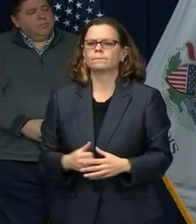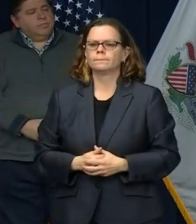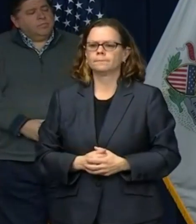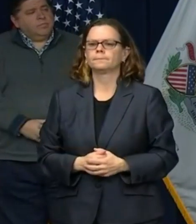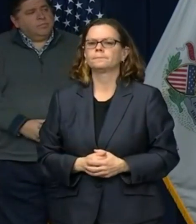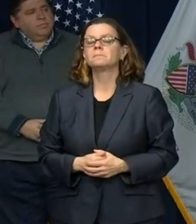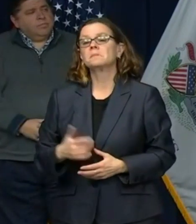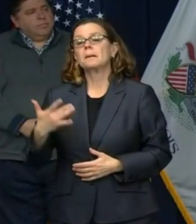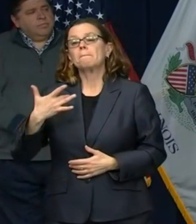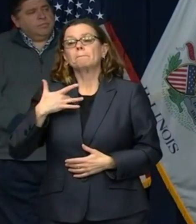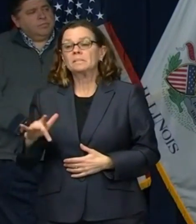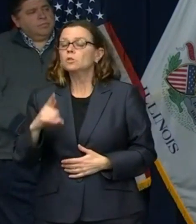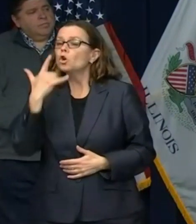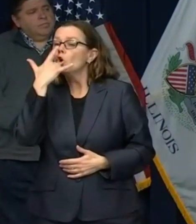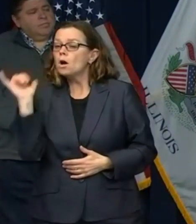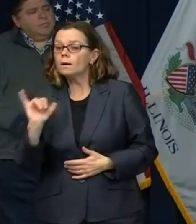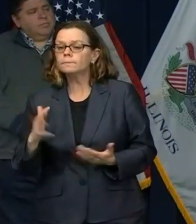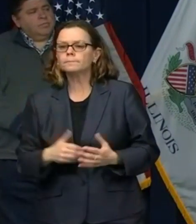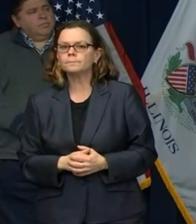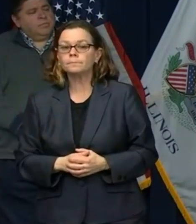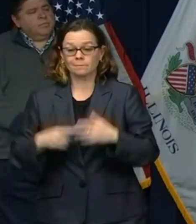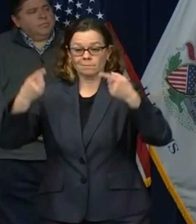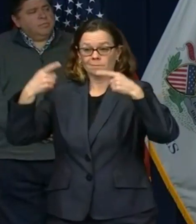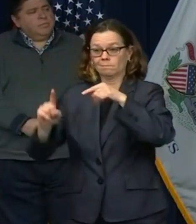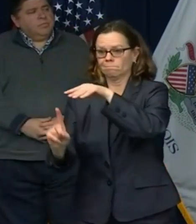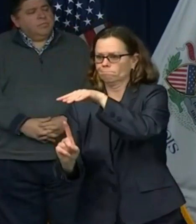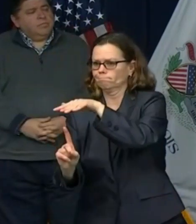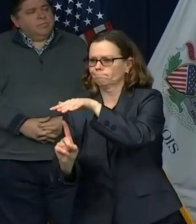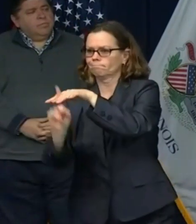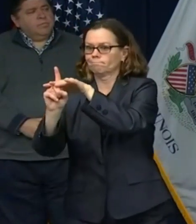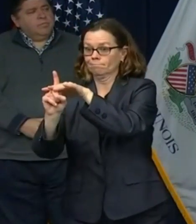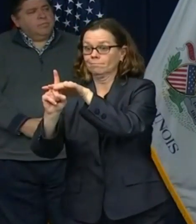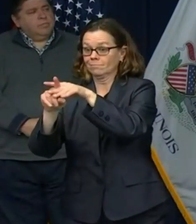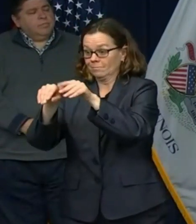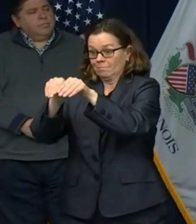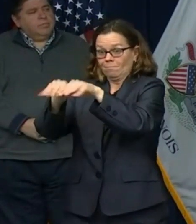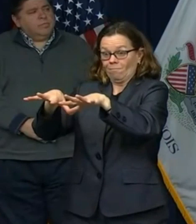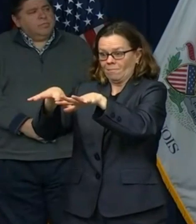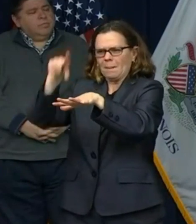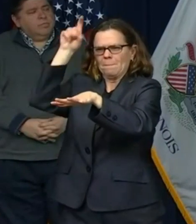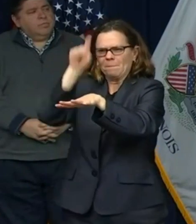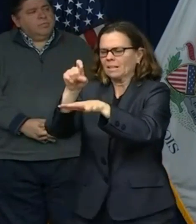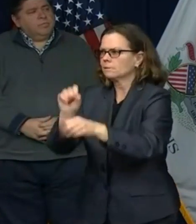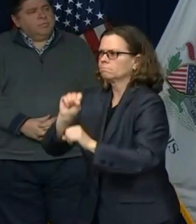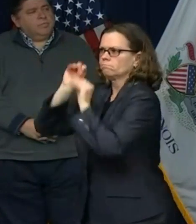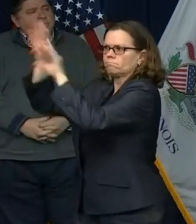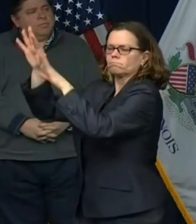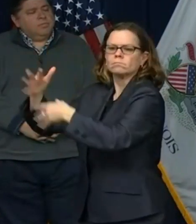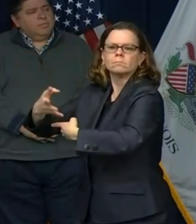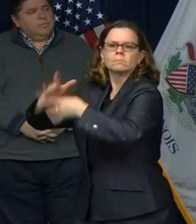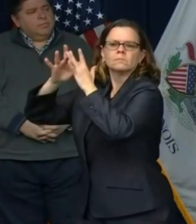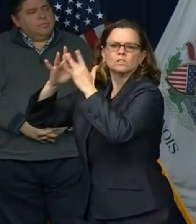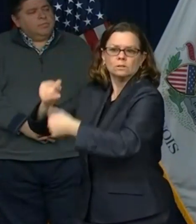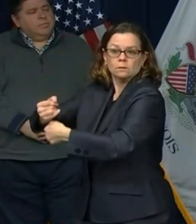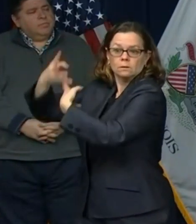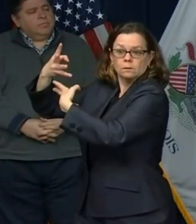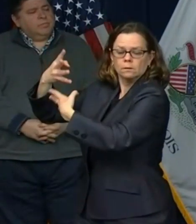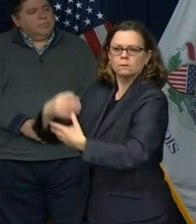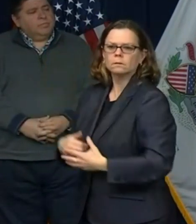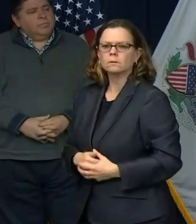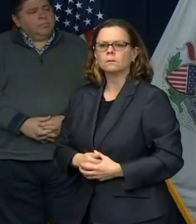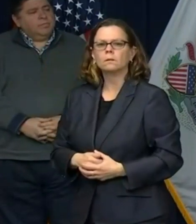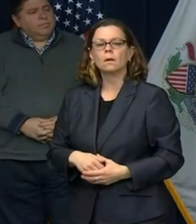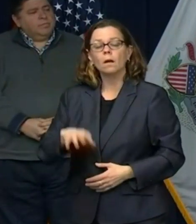given how stretched every one of the local health departments are, even at the state level, we're completely stretched. We